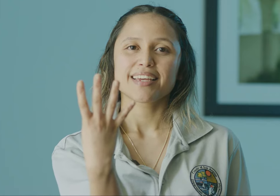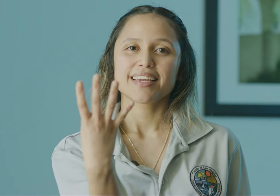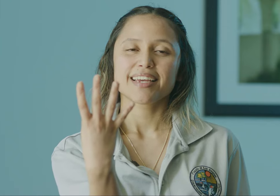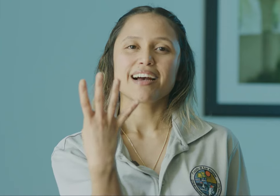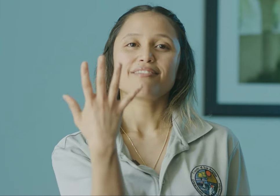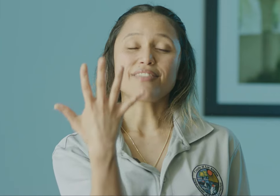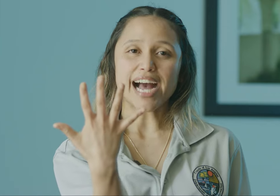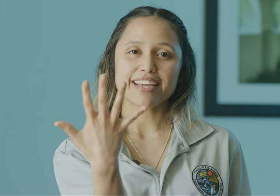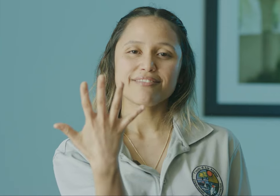Five.